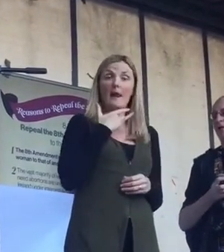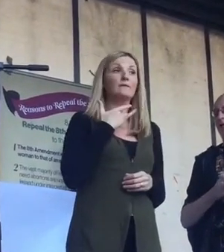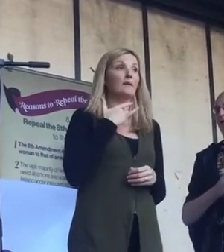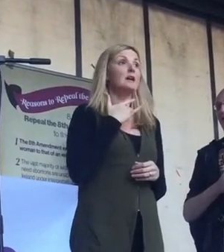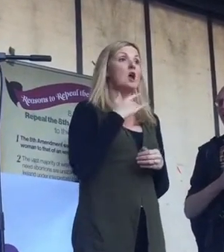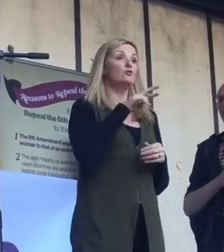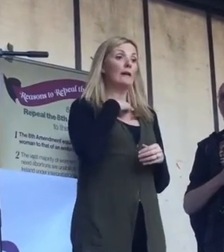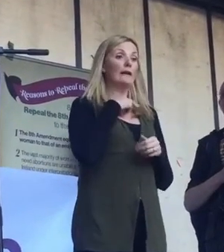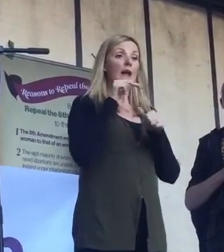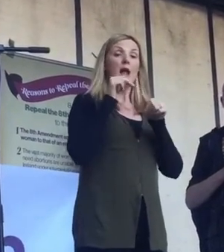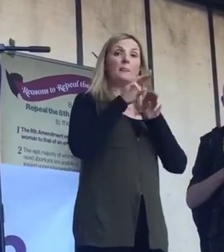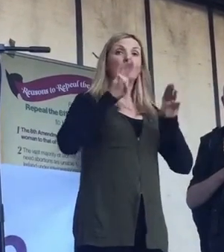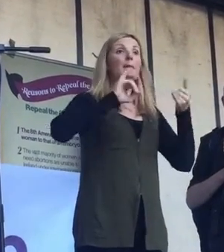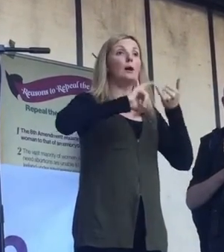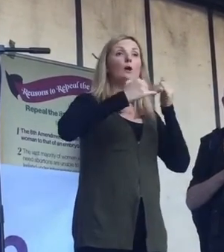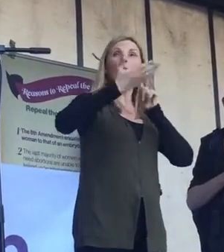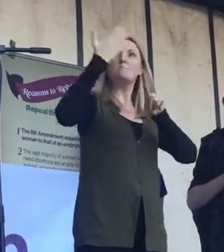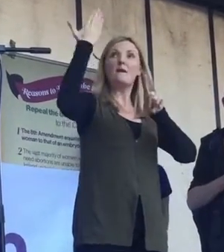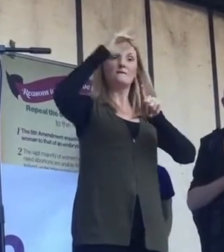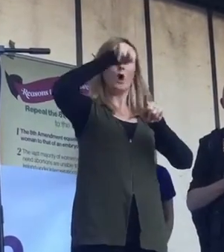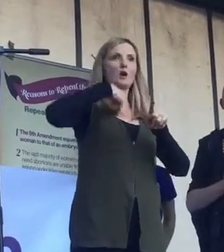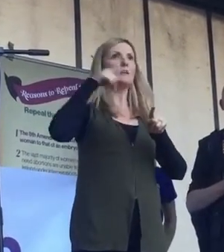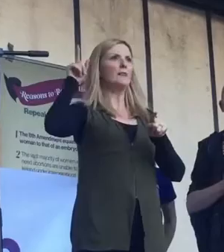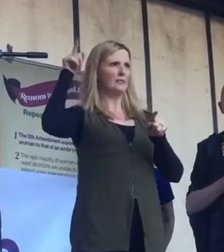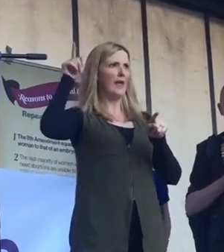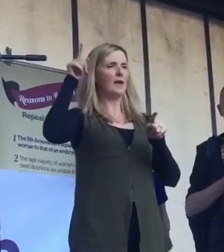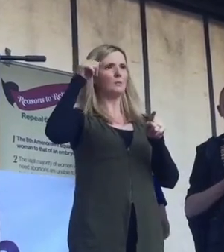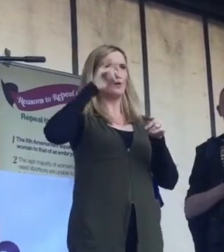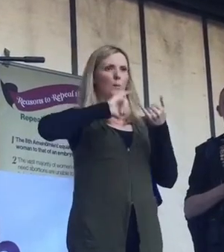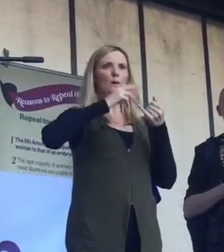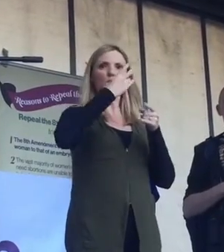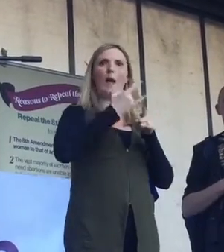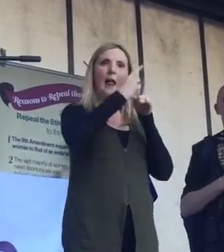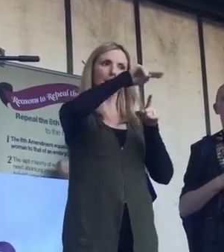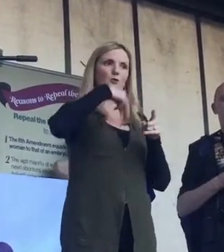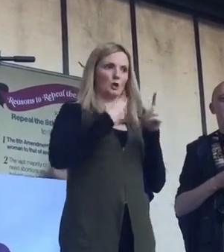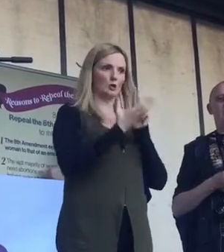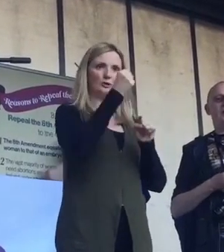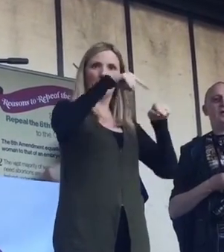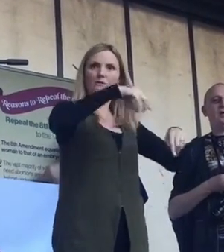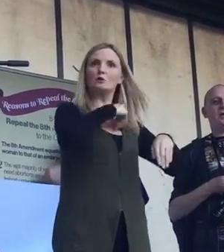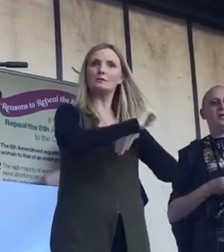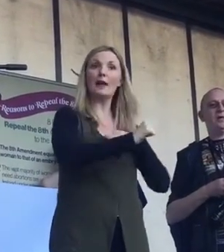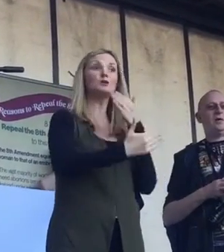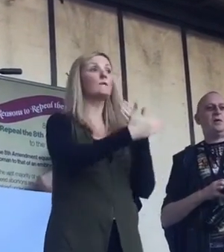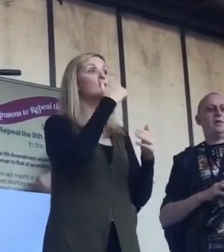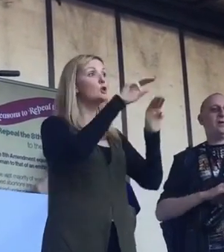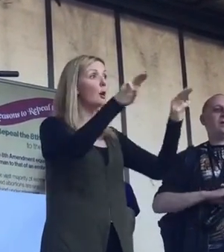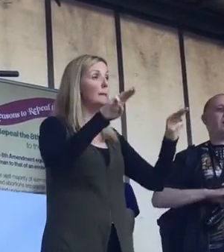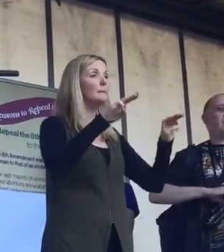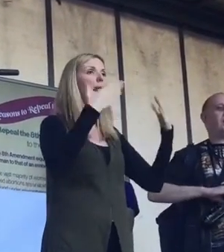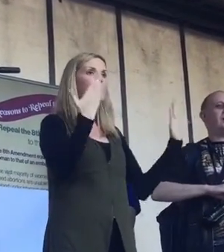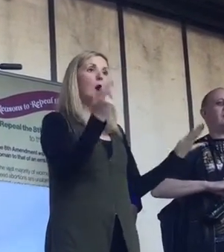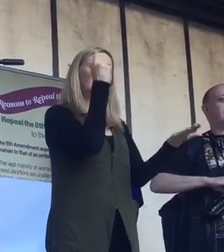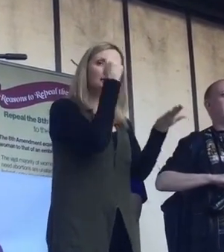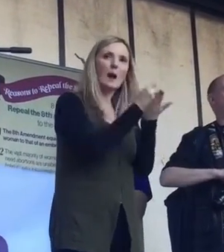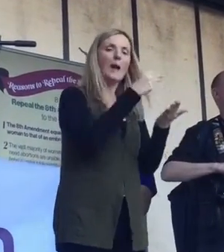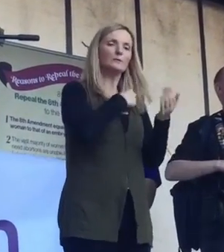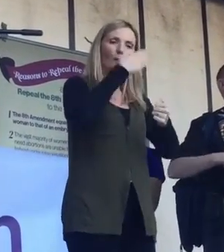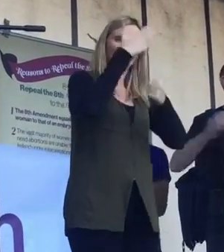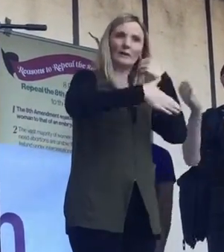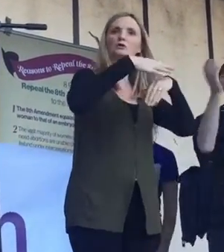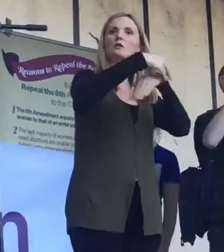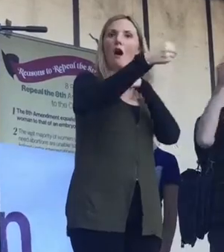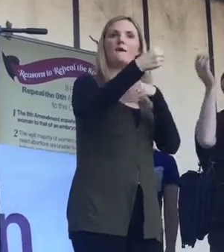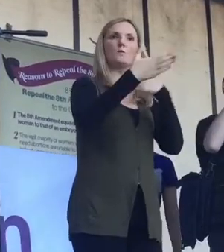generations before us Has come down and paved the way Young people It is our time To come and seal the deal It is